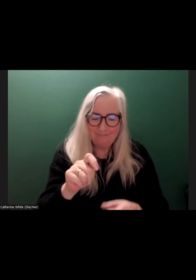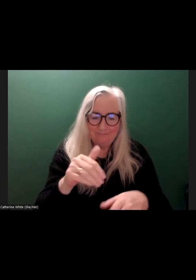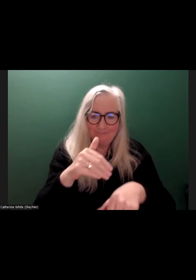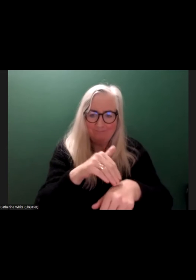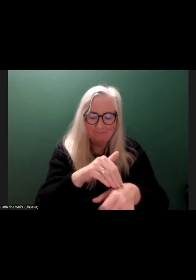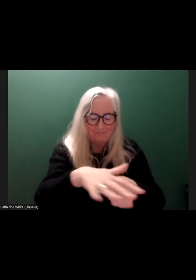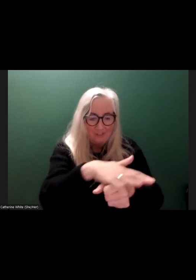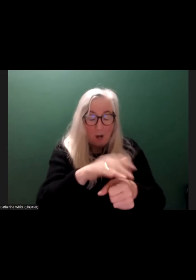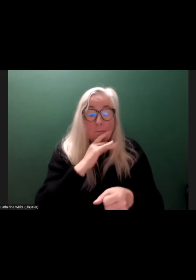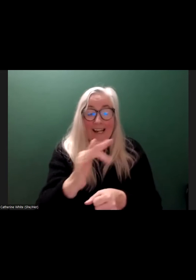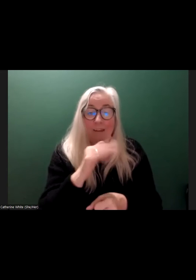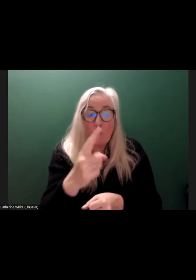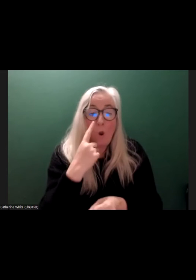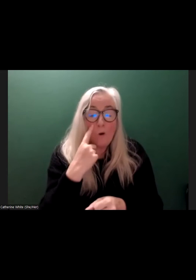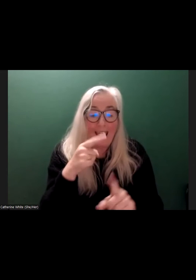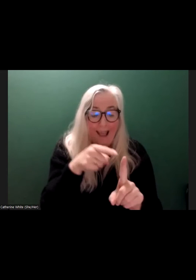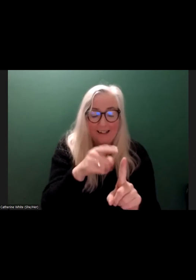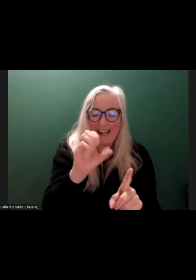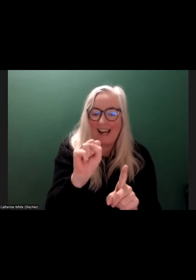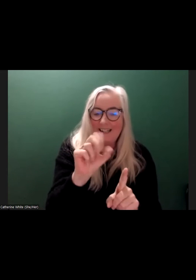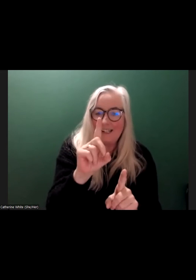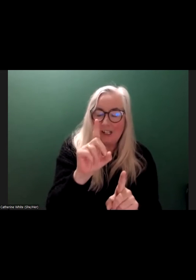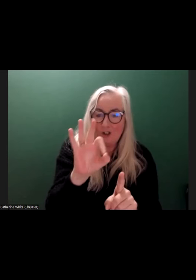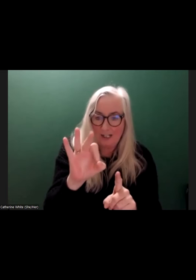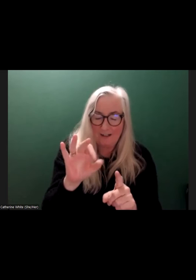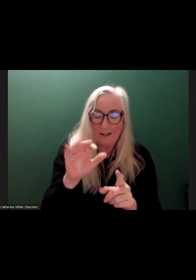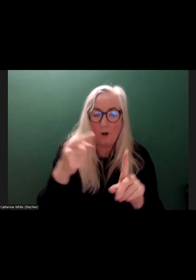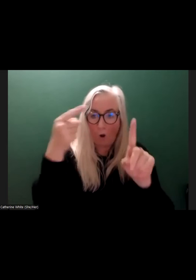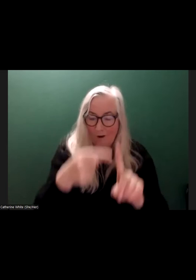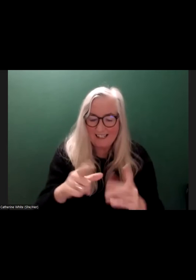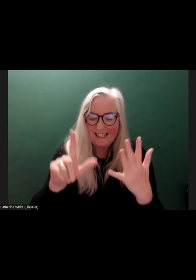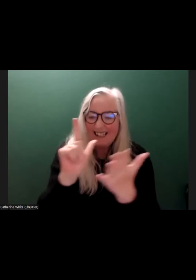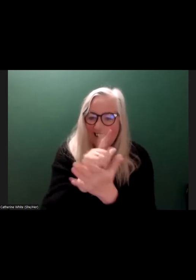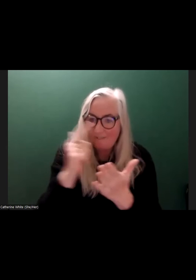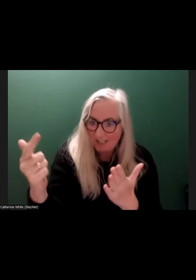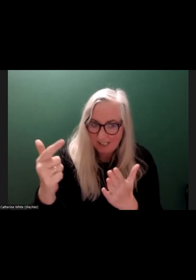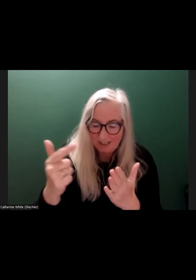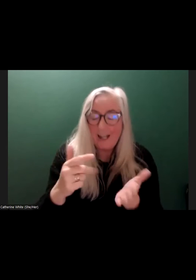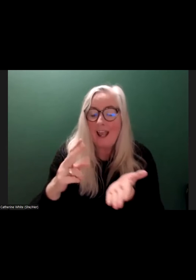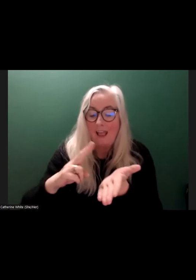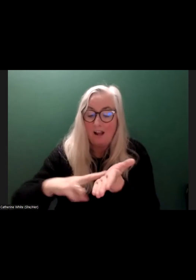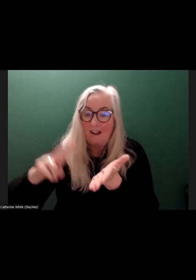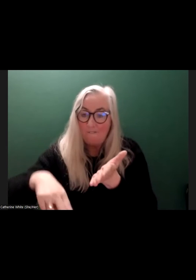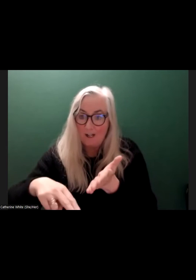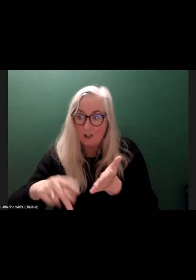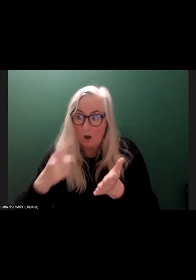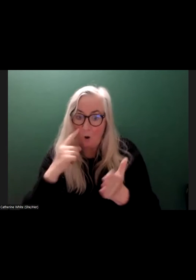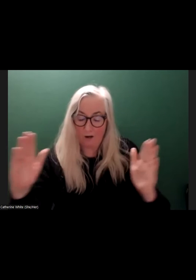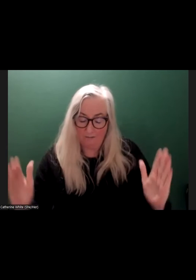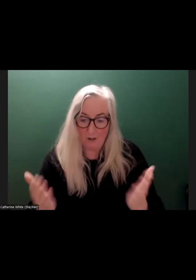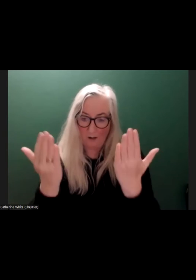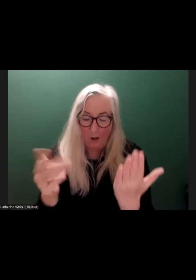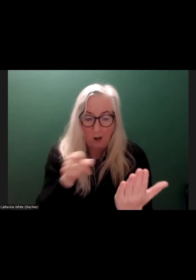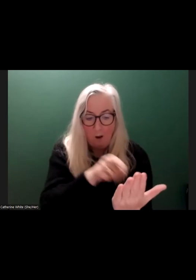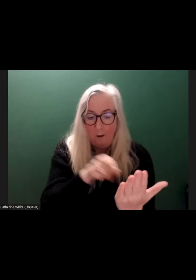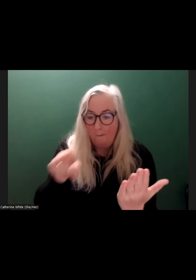we look at the Sustainable Development Goals, which are 17 goals, and we look at the Convention of the Rights of Disabled People, both of them can